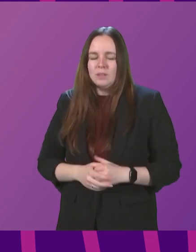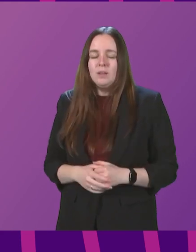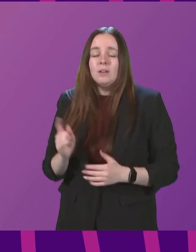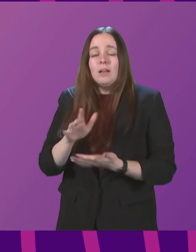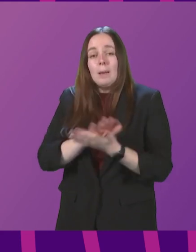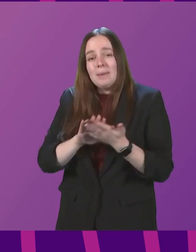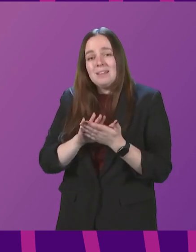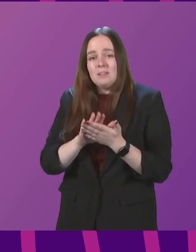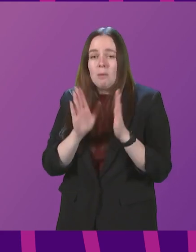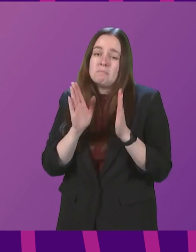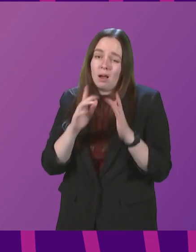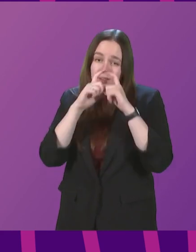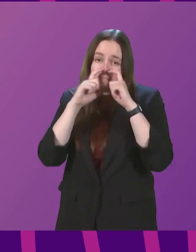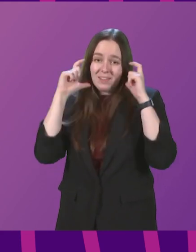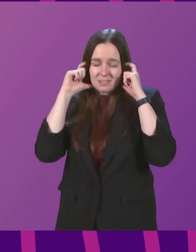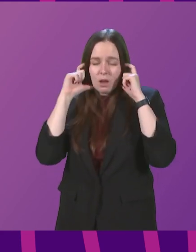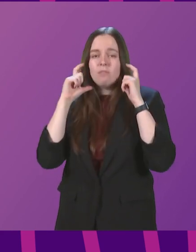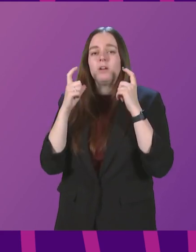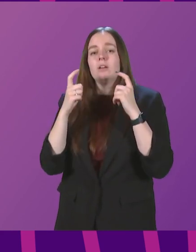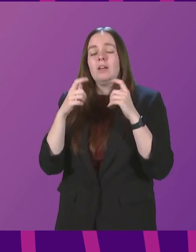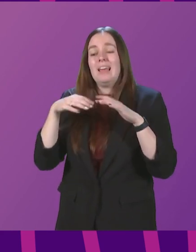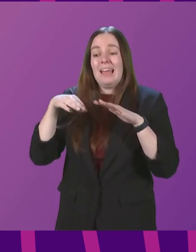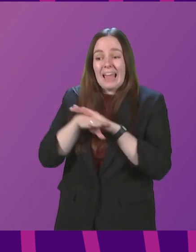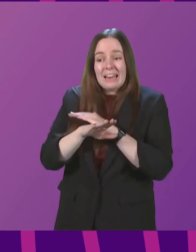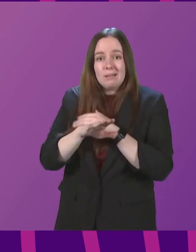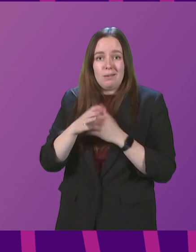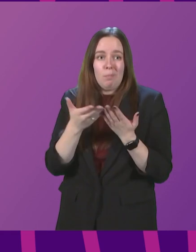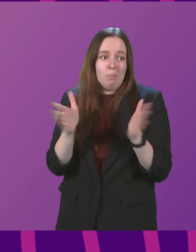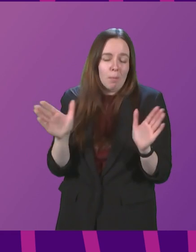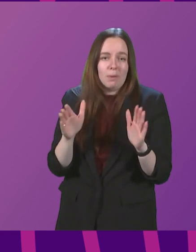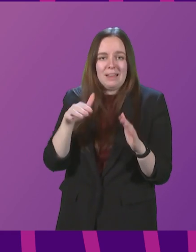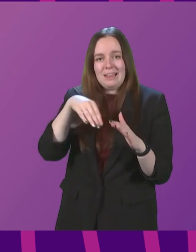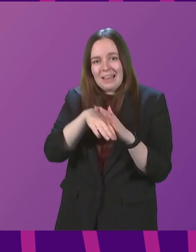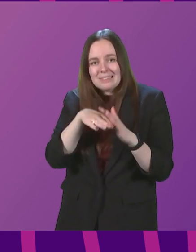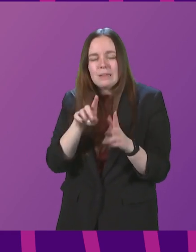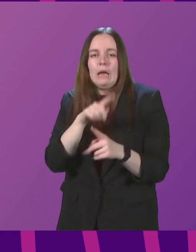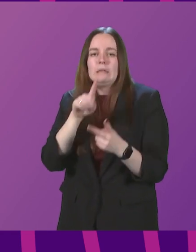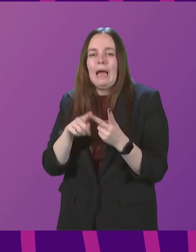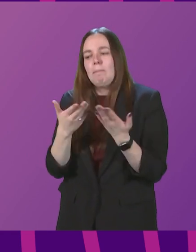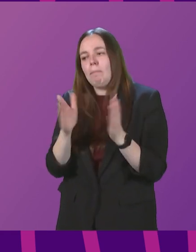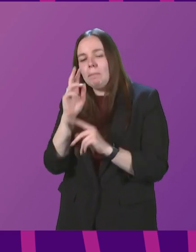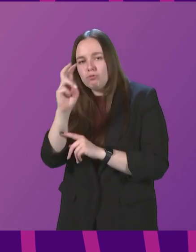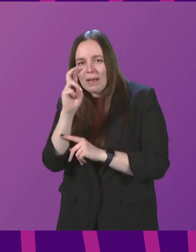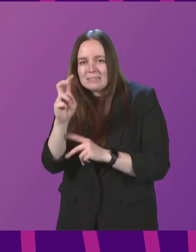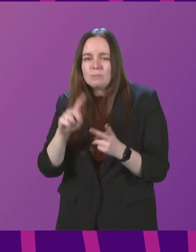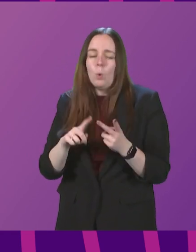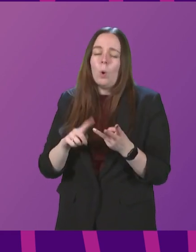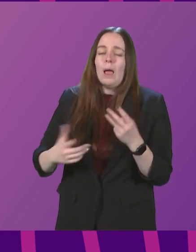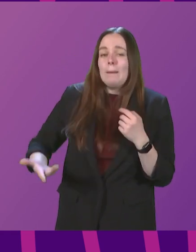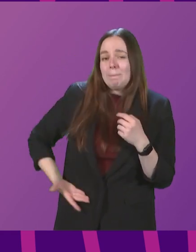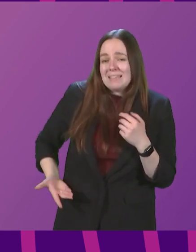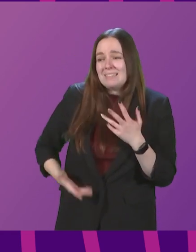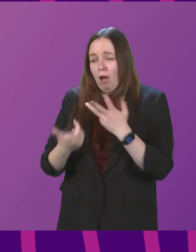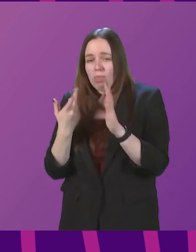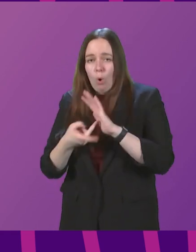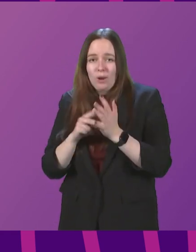That means face coverings should still be worn, must still be worn in public indoor settings and on public transport. Businesses and other organisations should